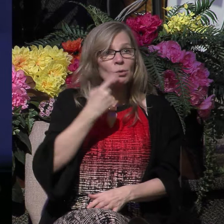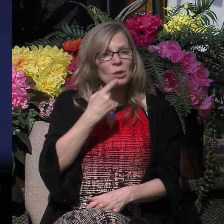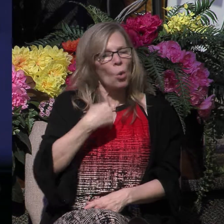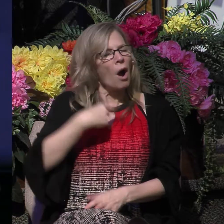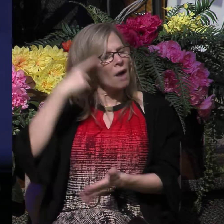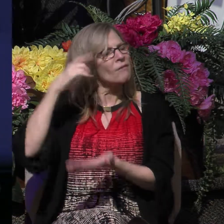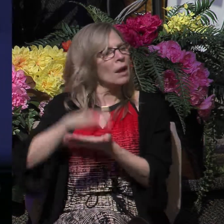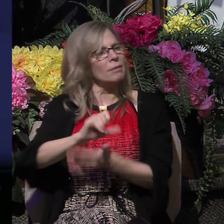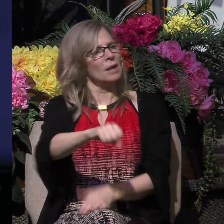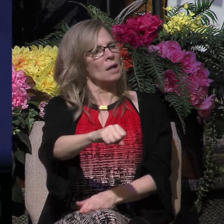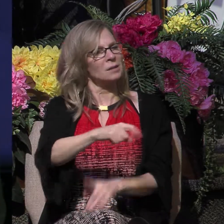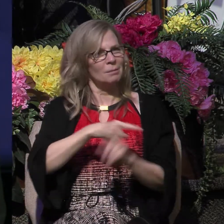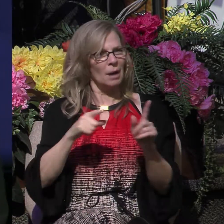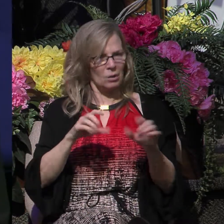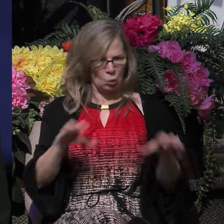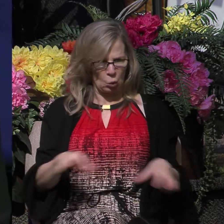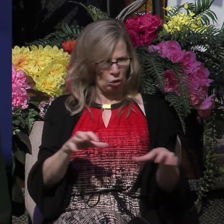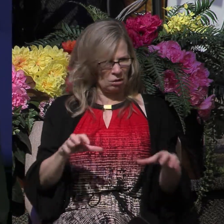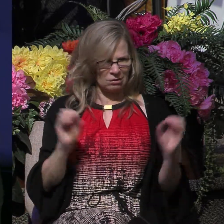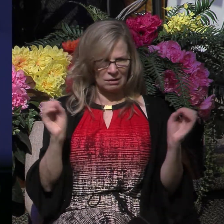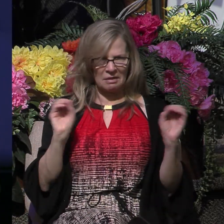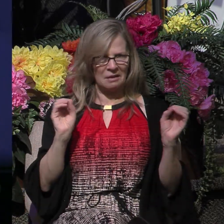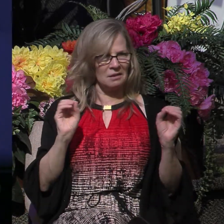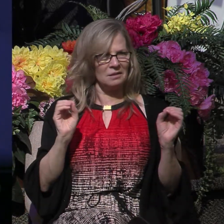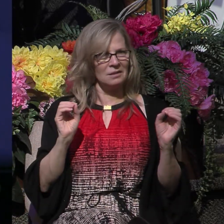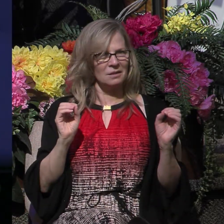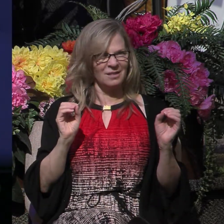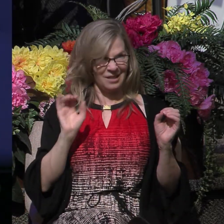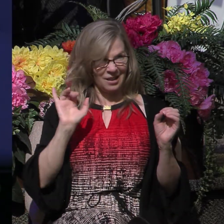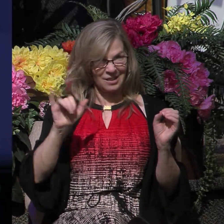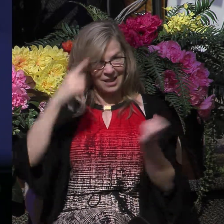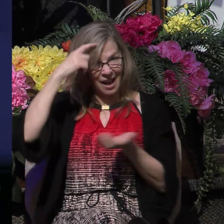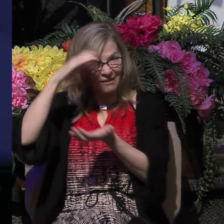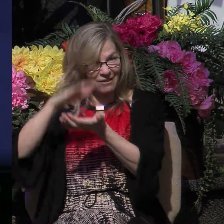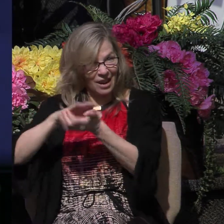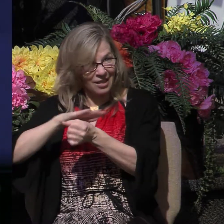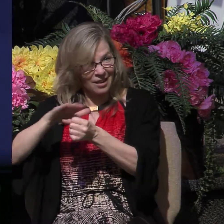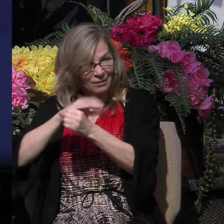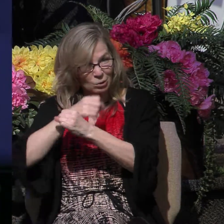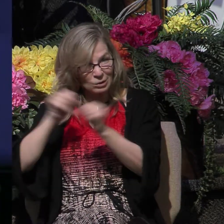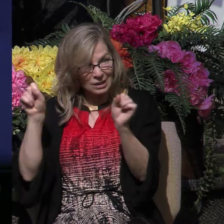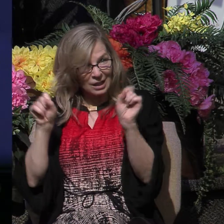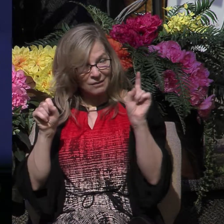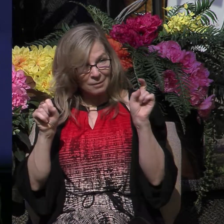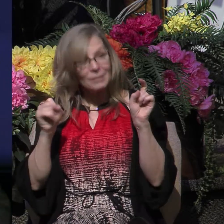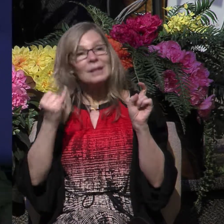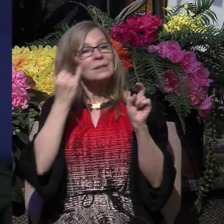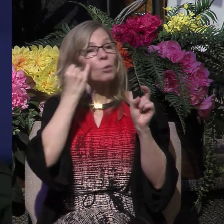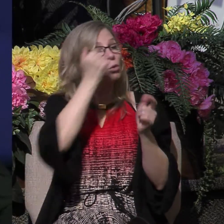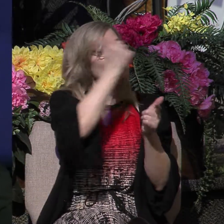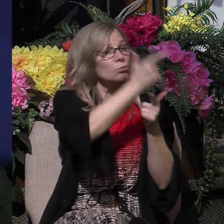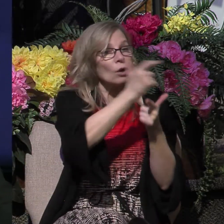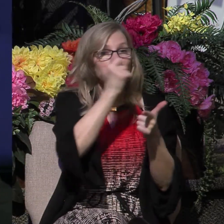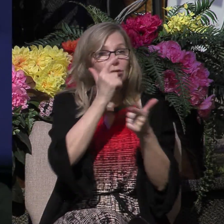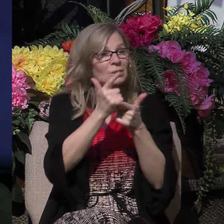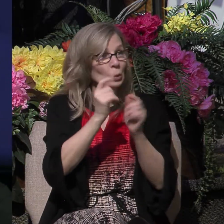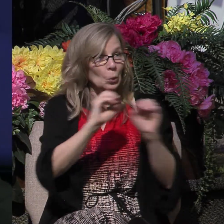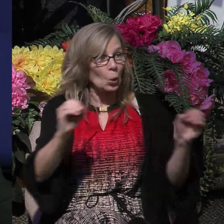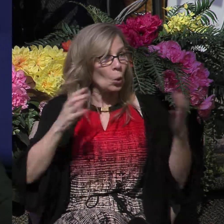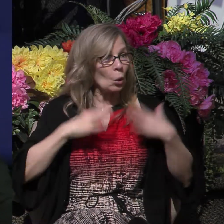faith, but he has no works? Can that faith save him? If a brother or sister is without clothing and